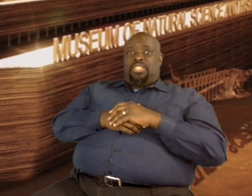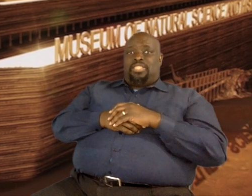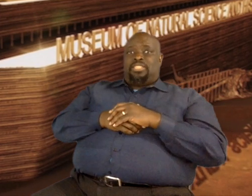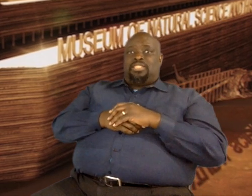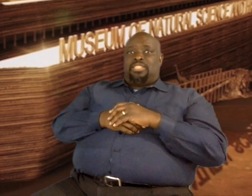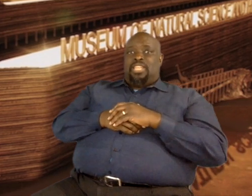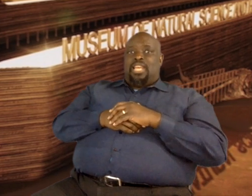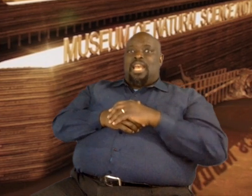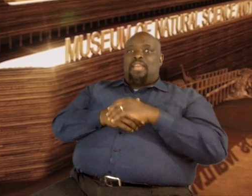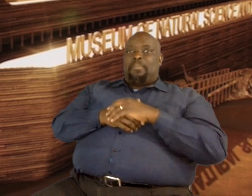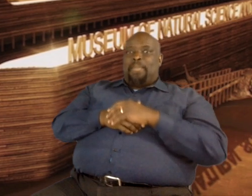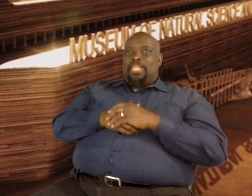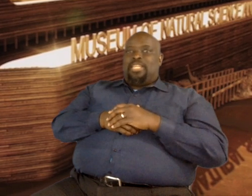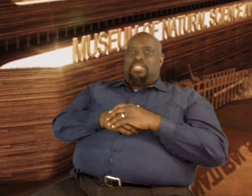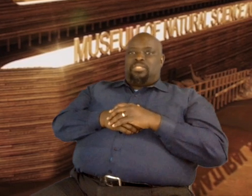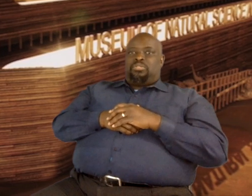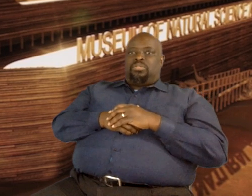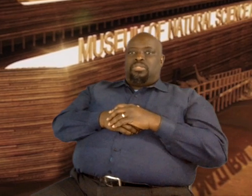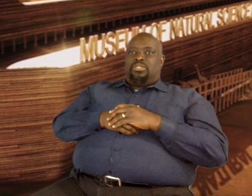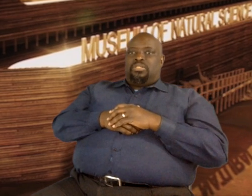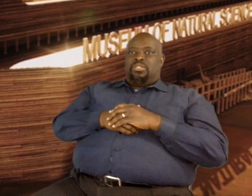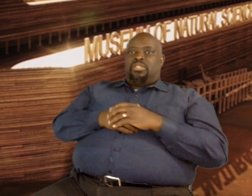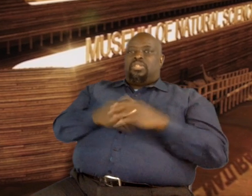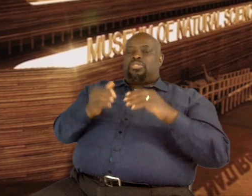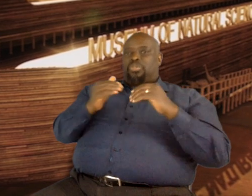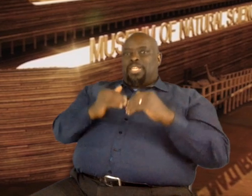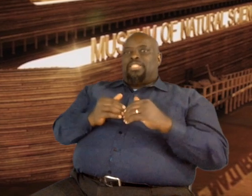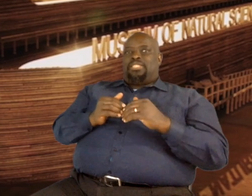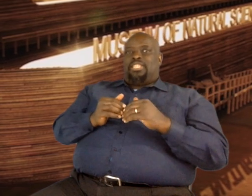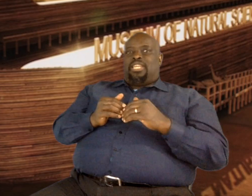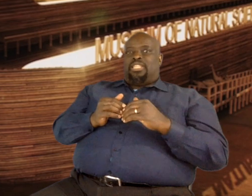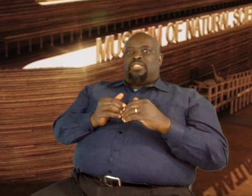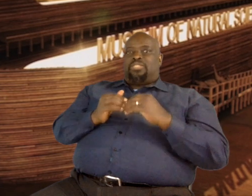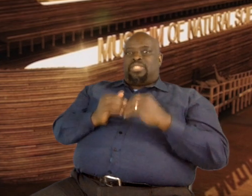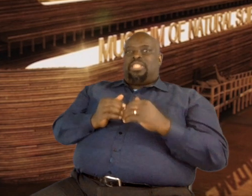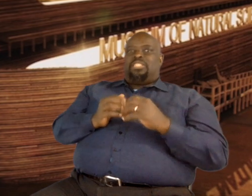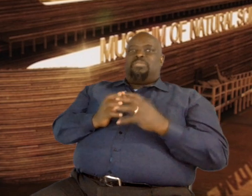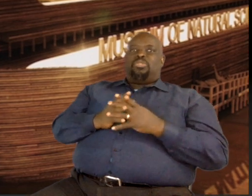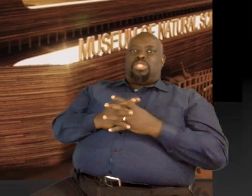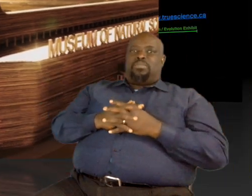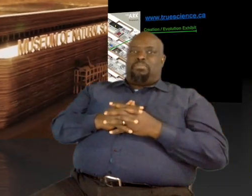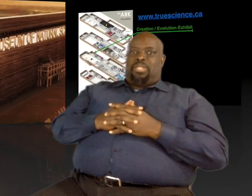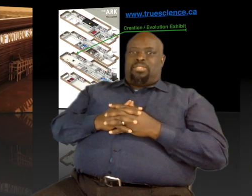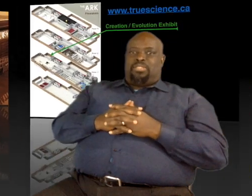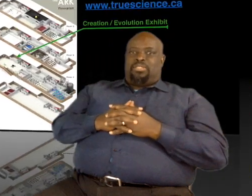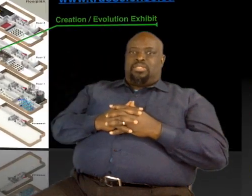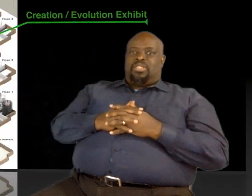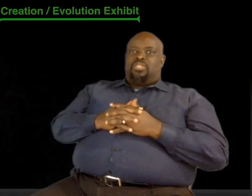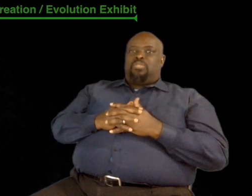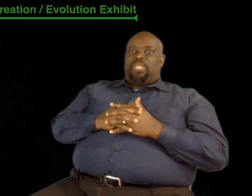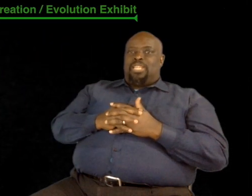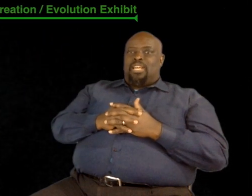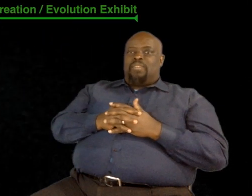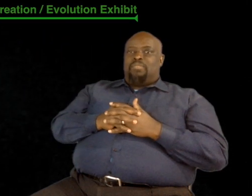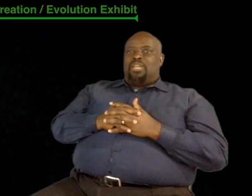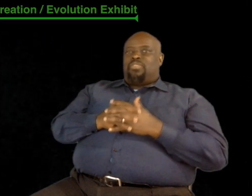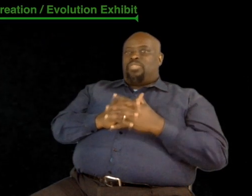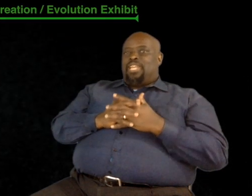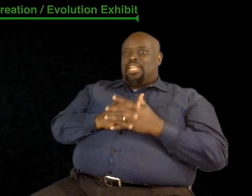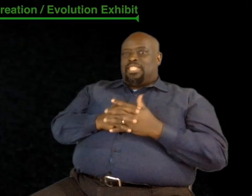this and many other truths? Donate today to see the museum built to become a reality